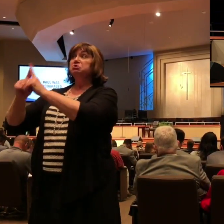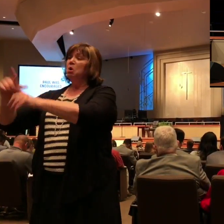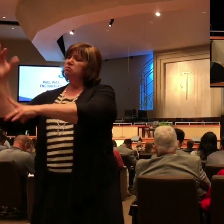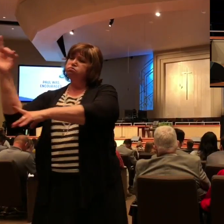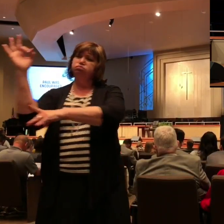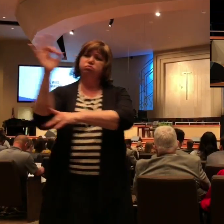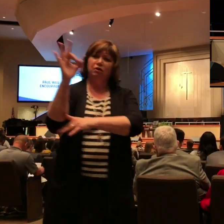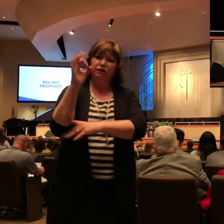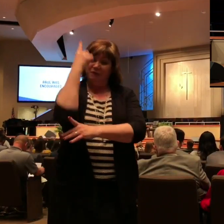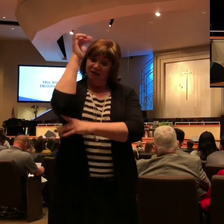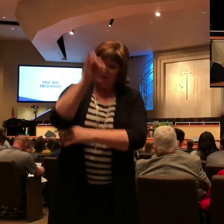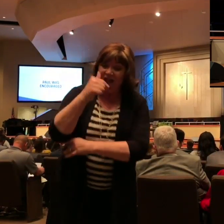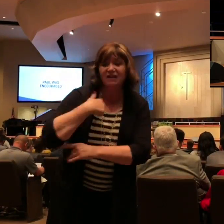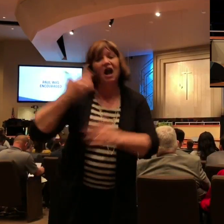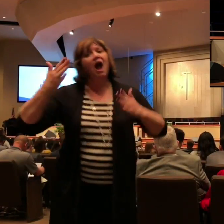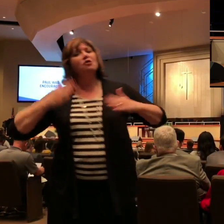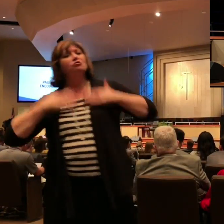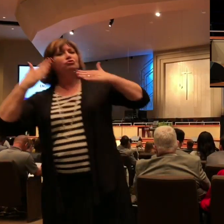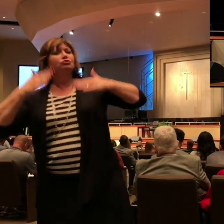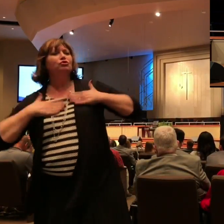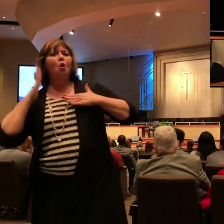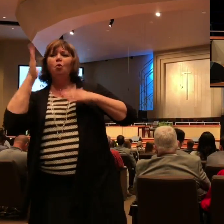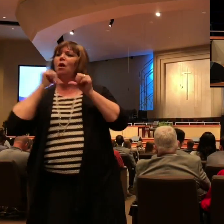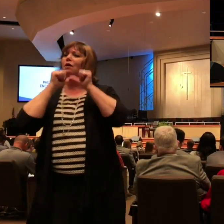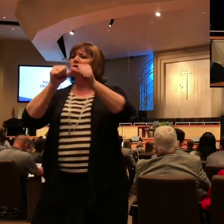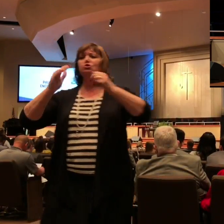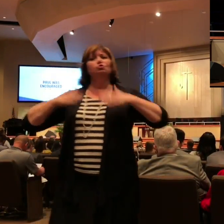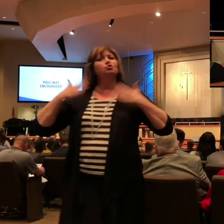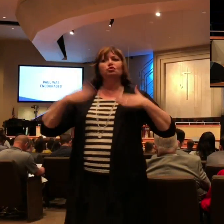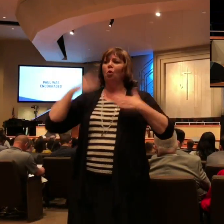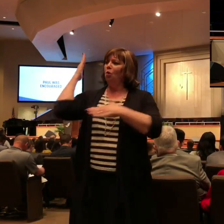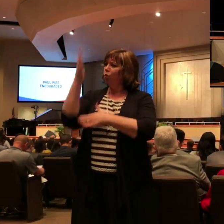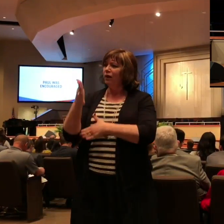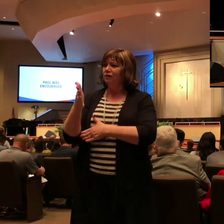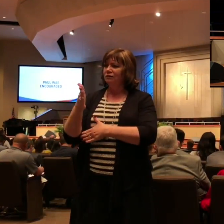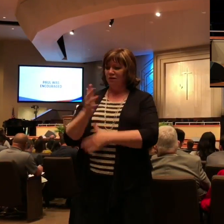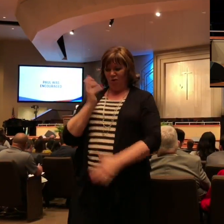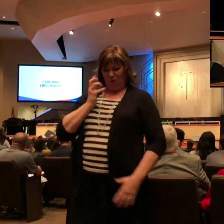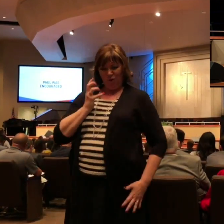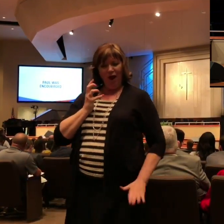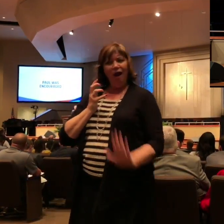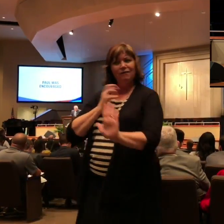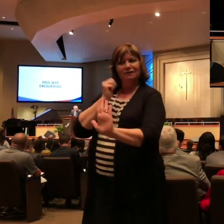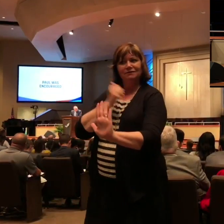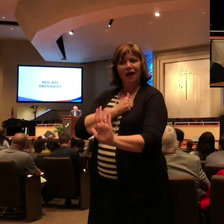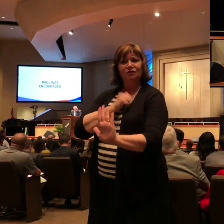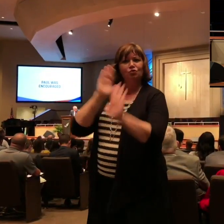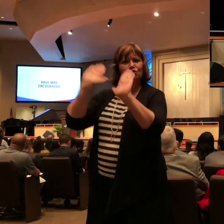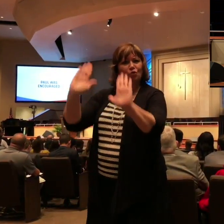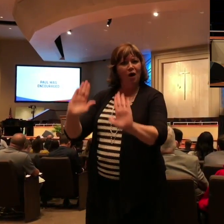rejoice, yea, and will rejoice. Wow. What an attitude and a spirit.